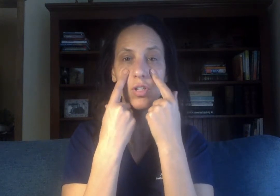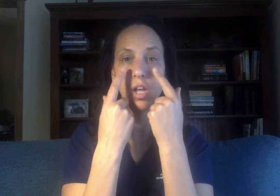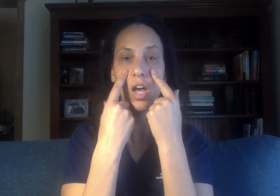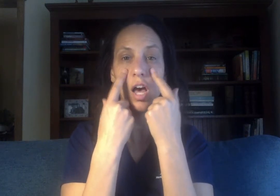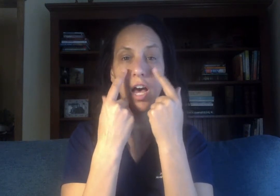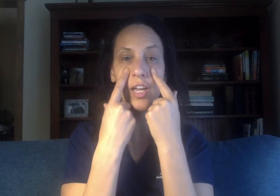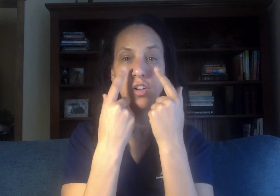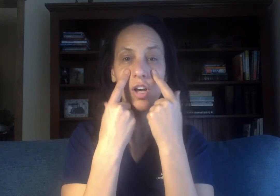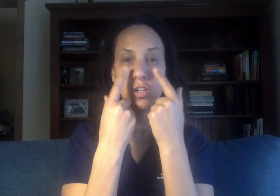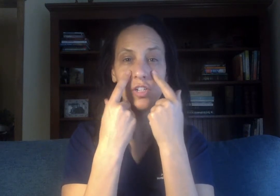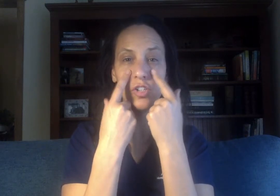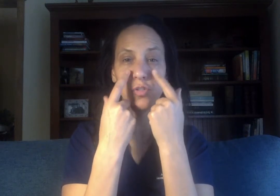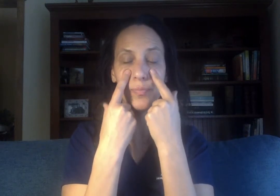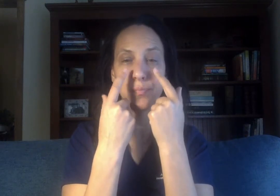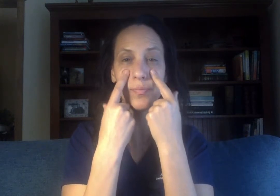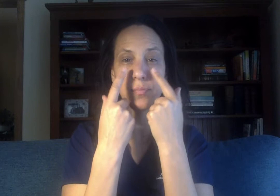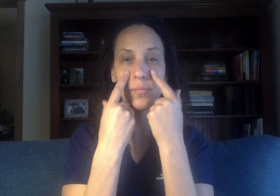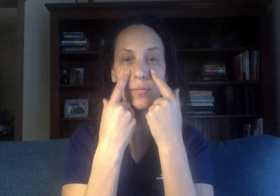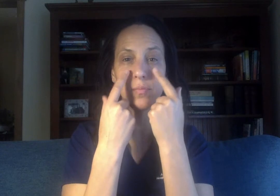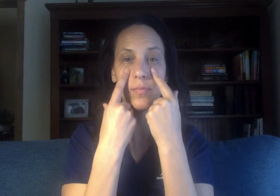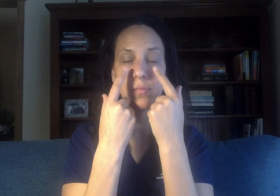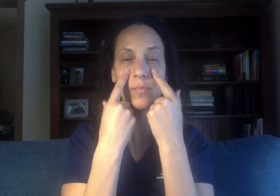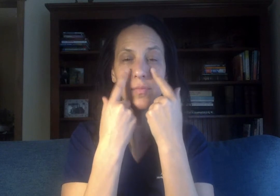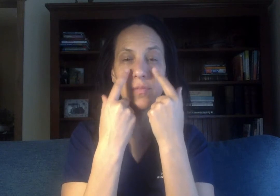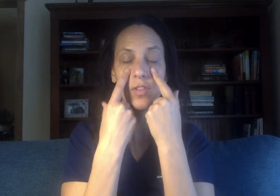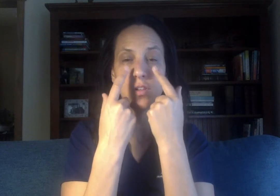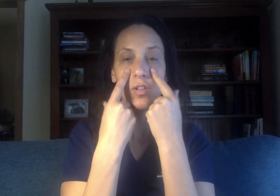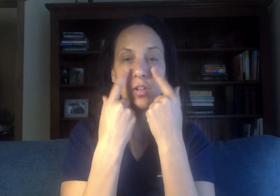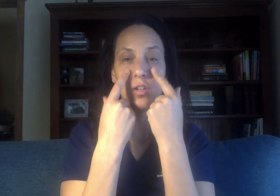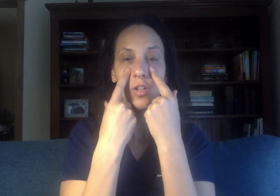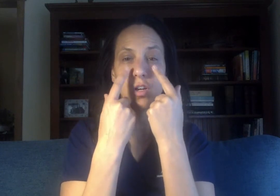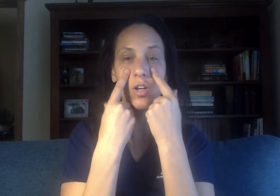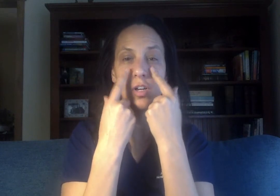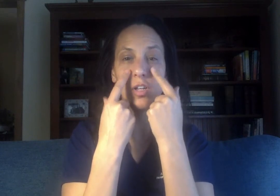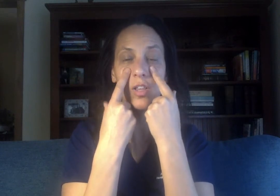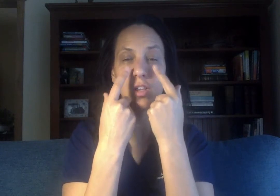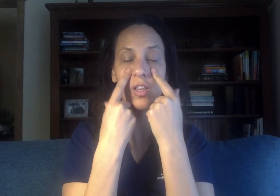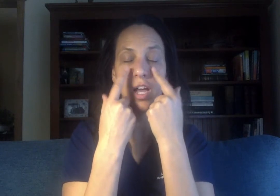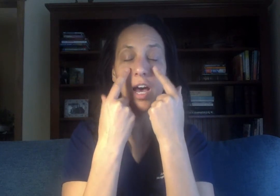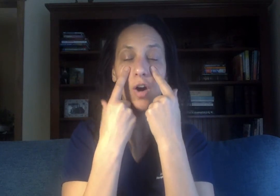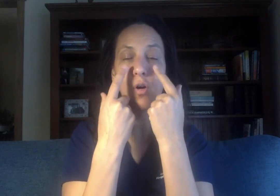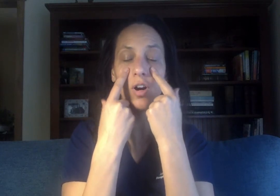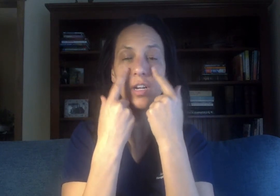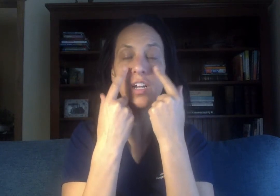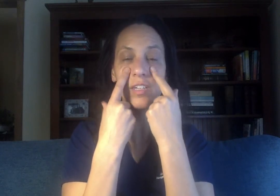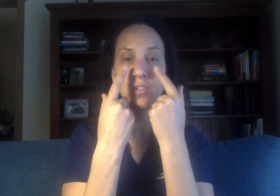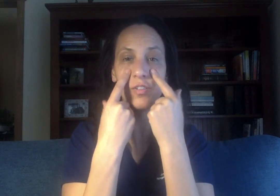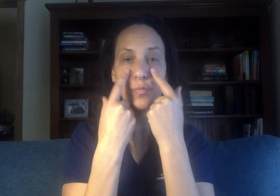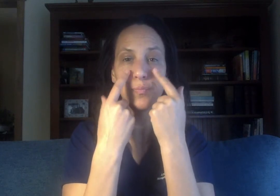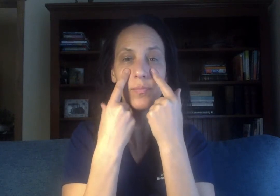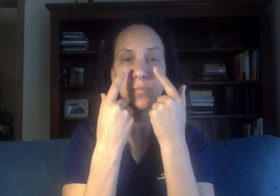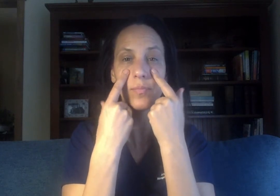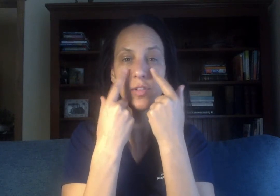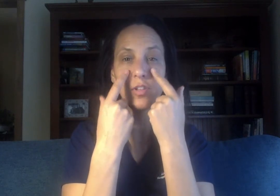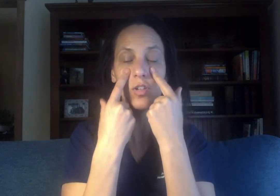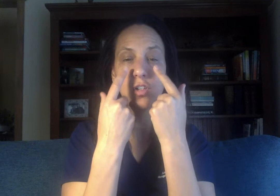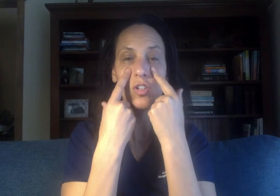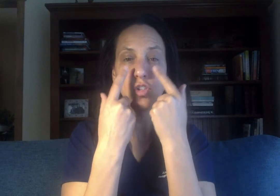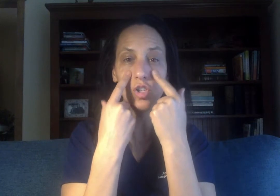I acknowledge how hard it is to